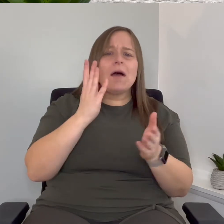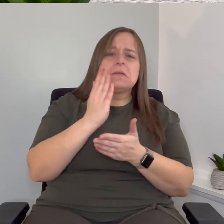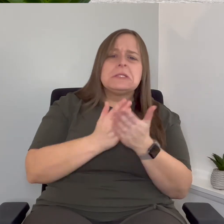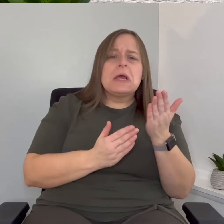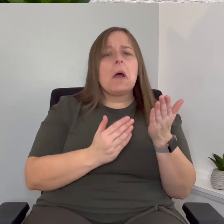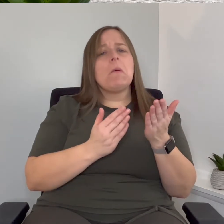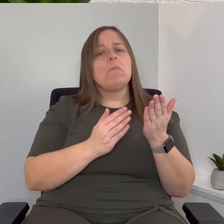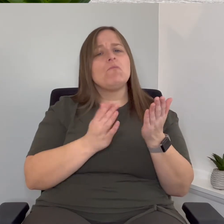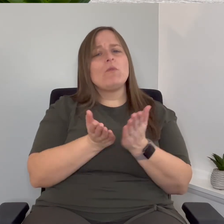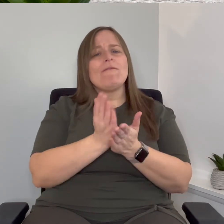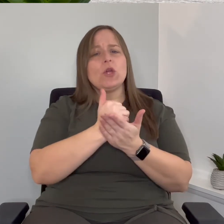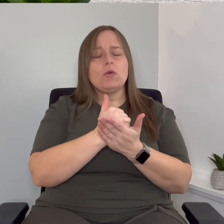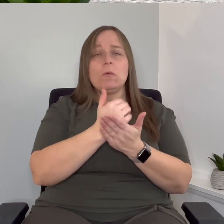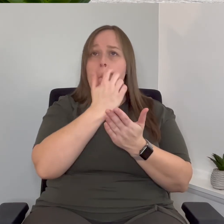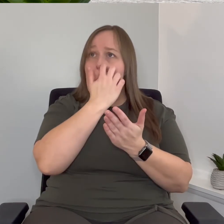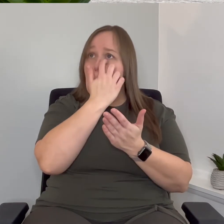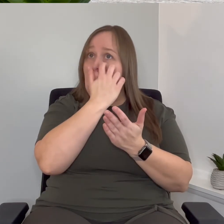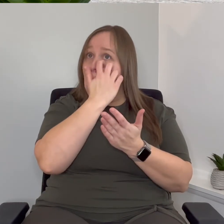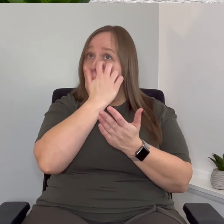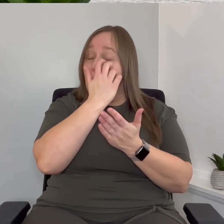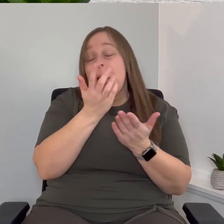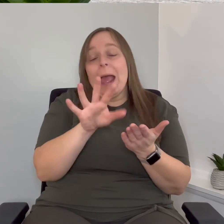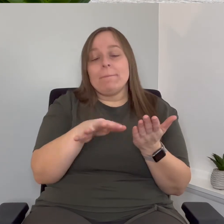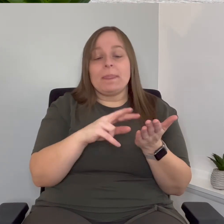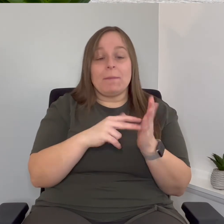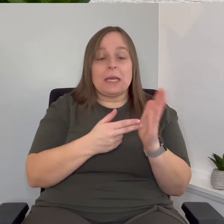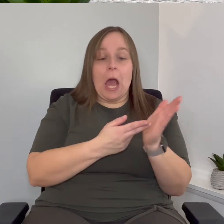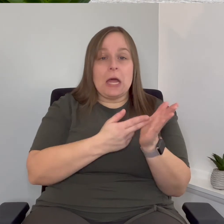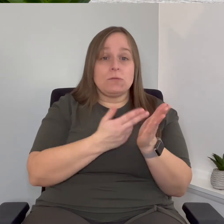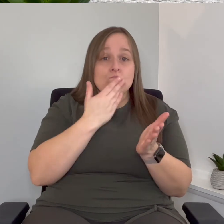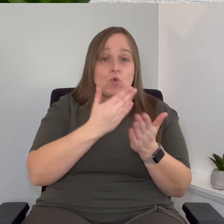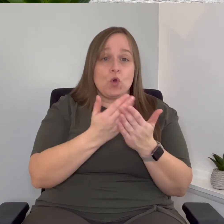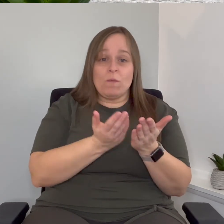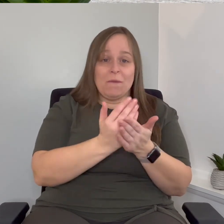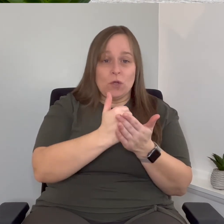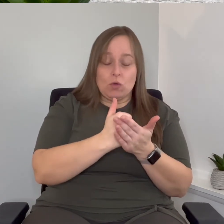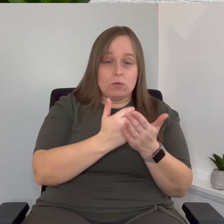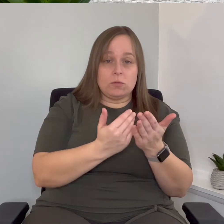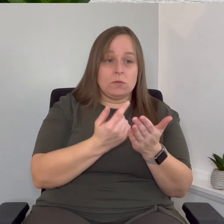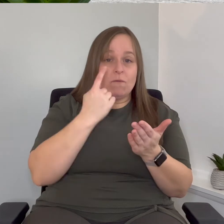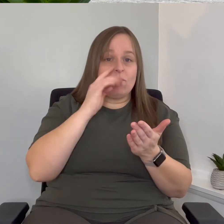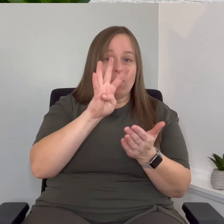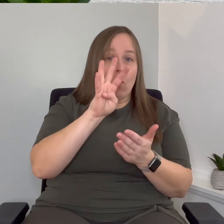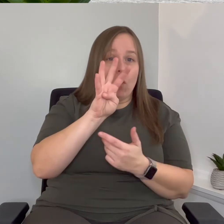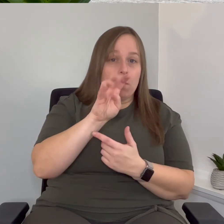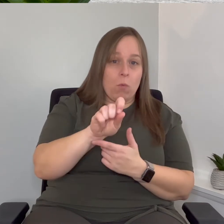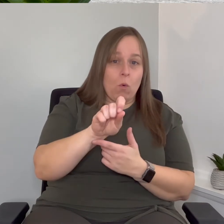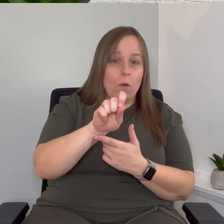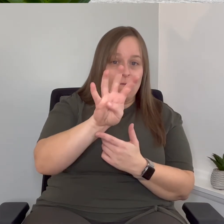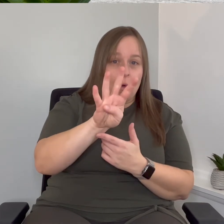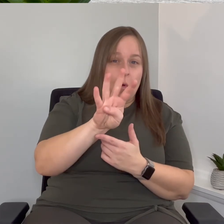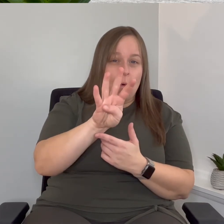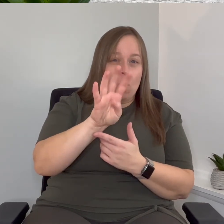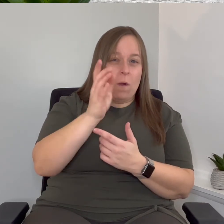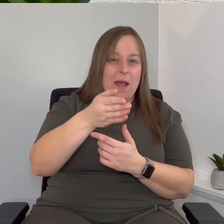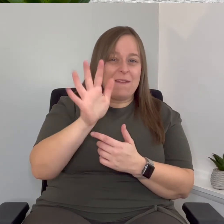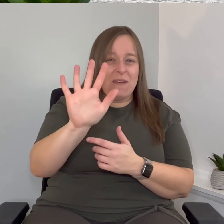that um I mean honestly it had pretty good reviews for 0.4 out of 5 724 reviews